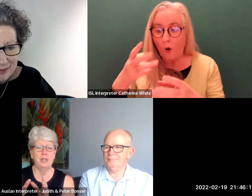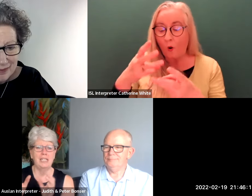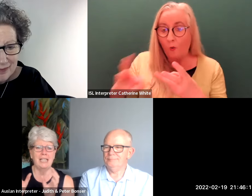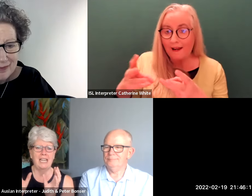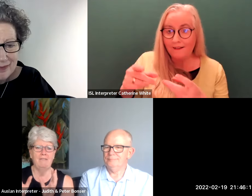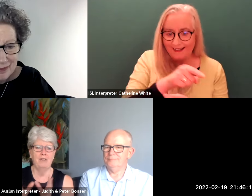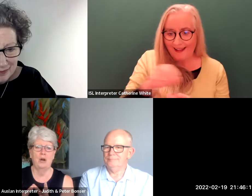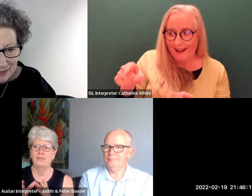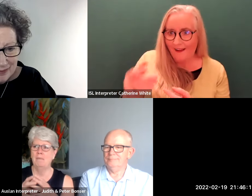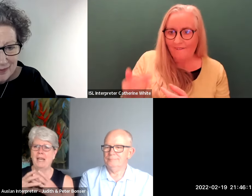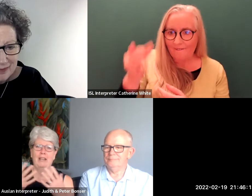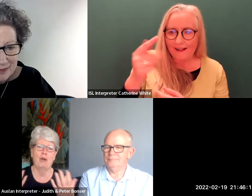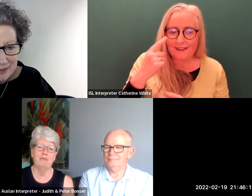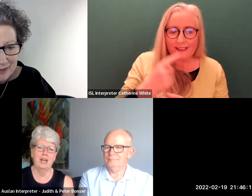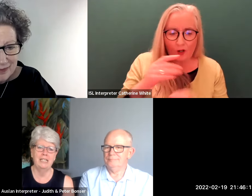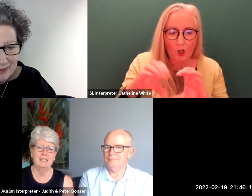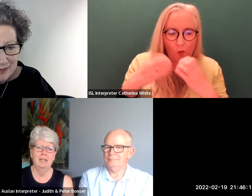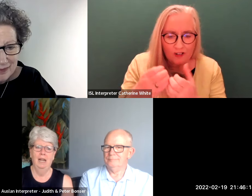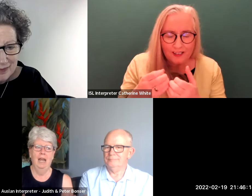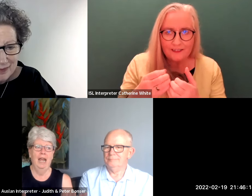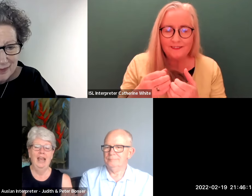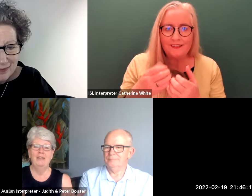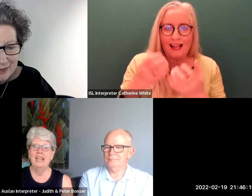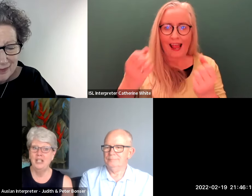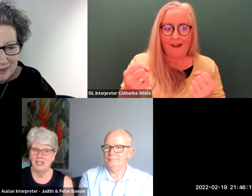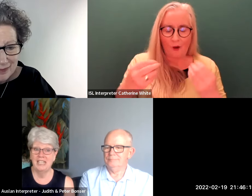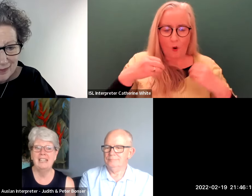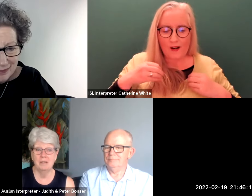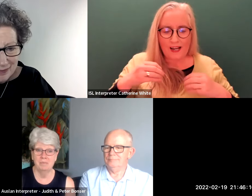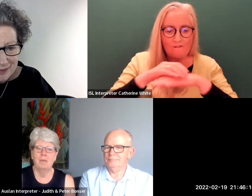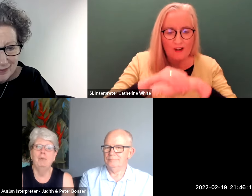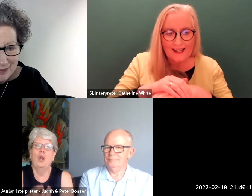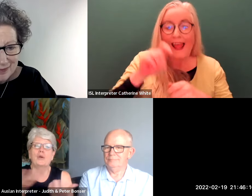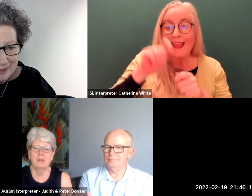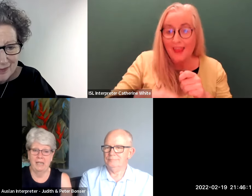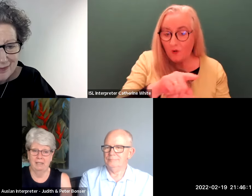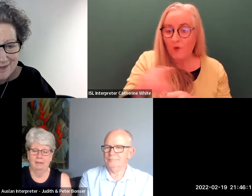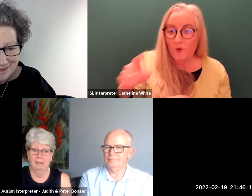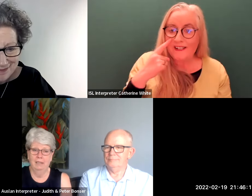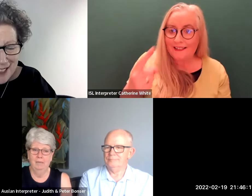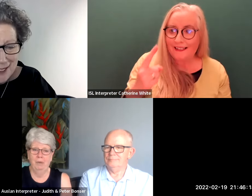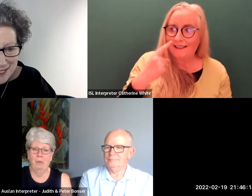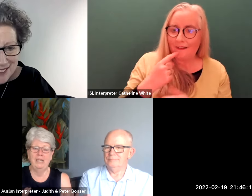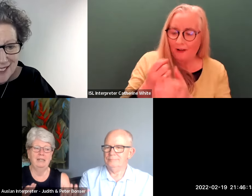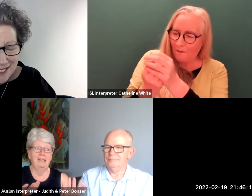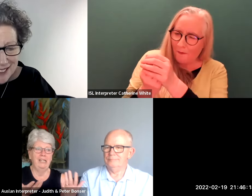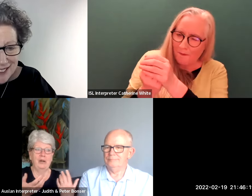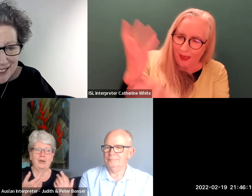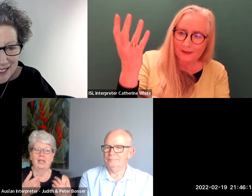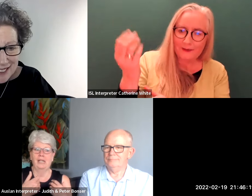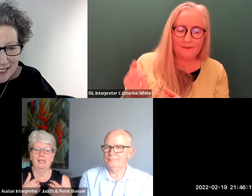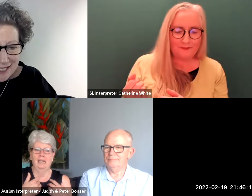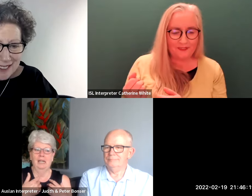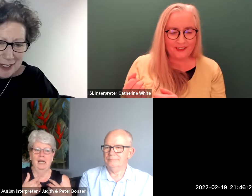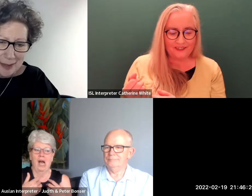deaf community they get involved they make their own friends then you see them blossoming but when you